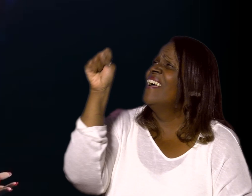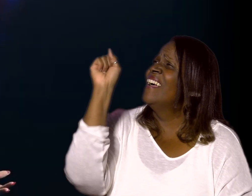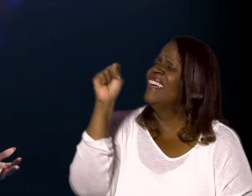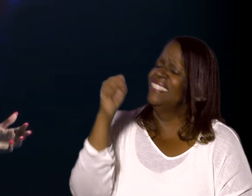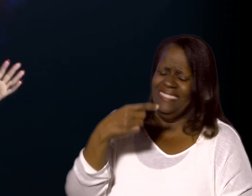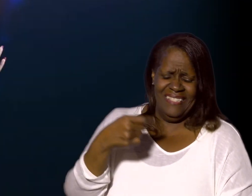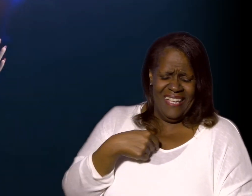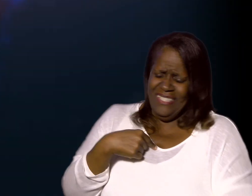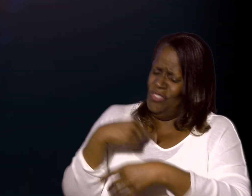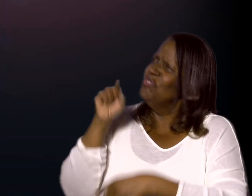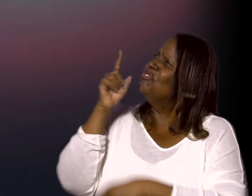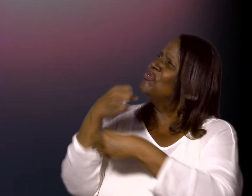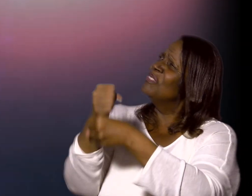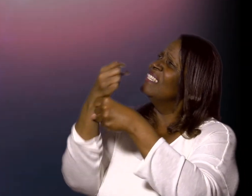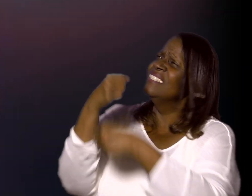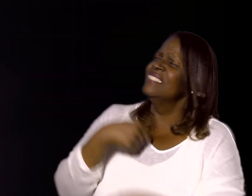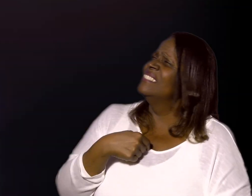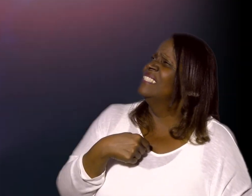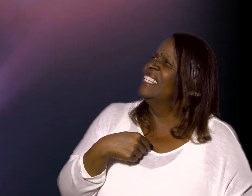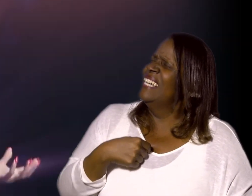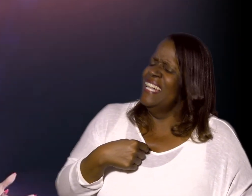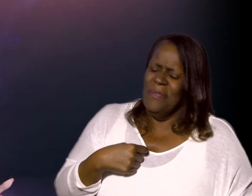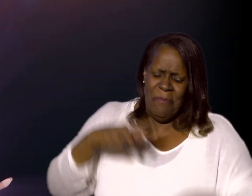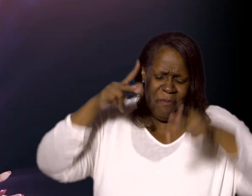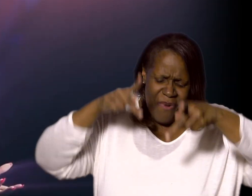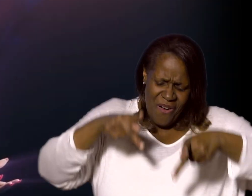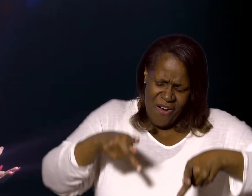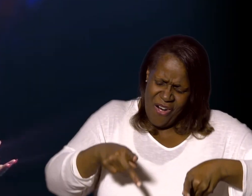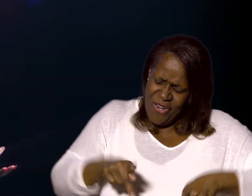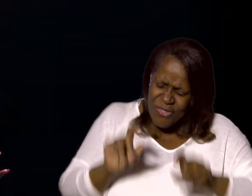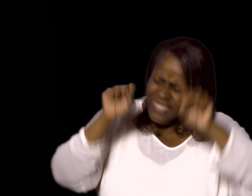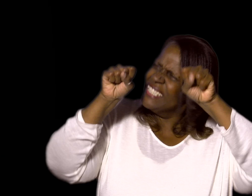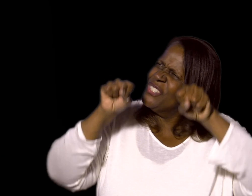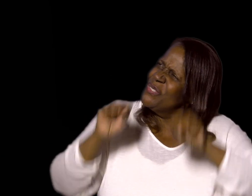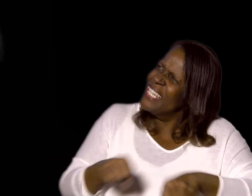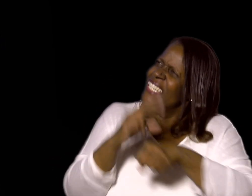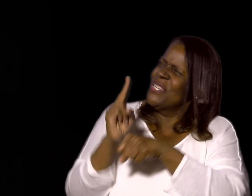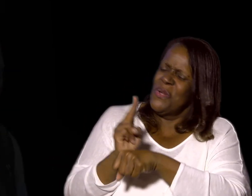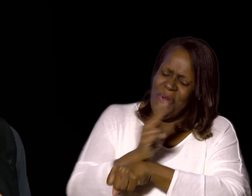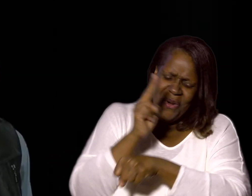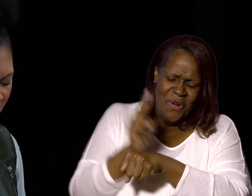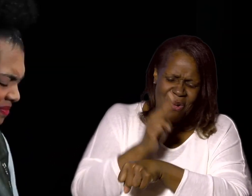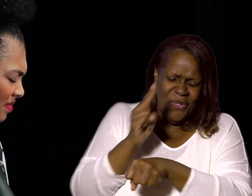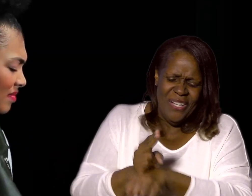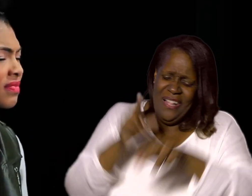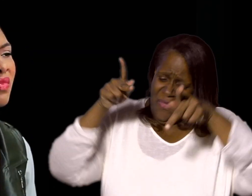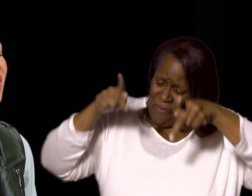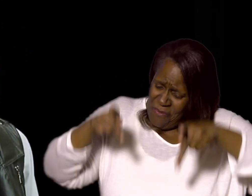trust Hey, the one The one you can use The one you can